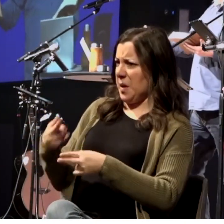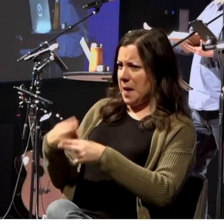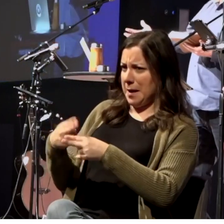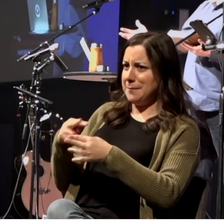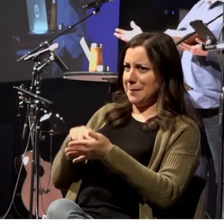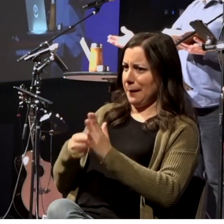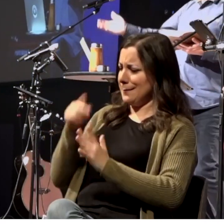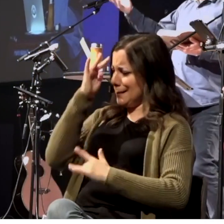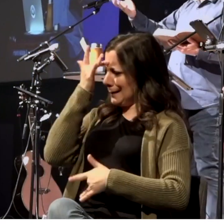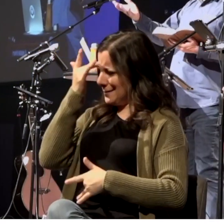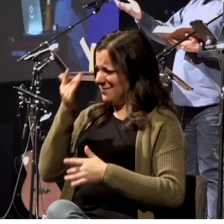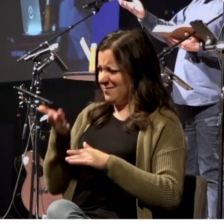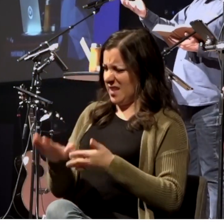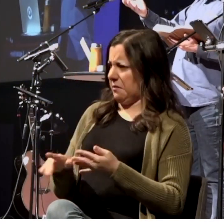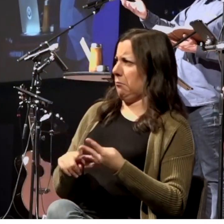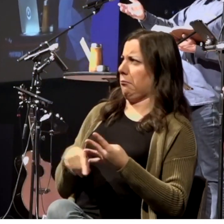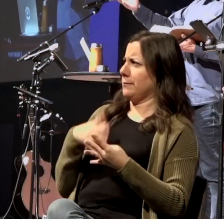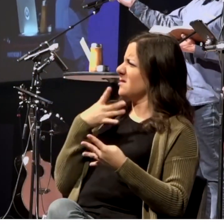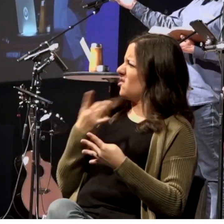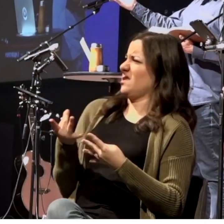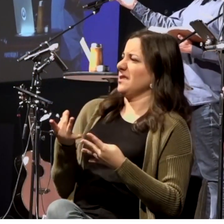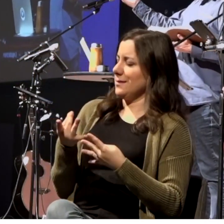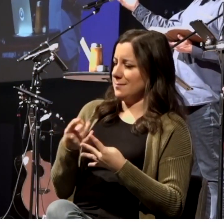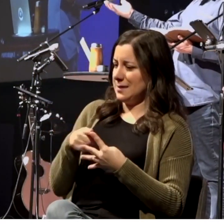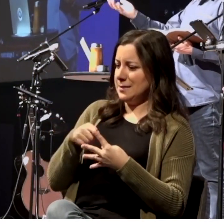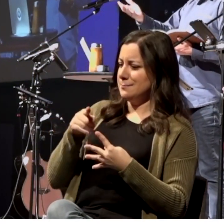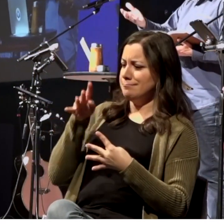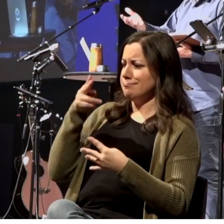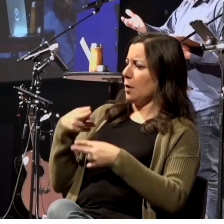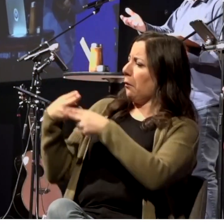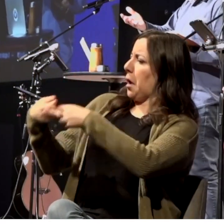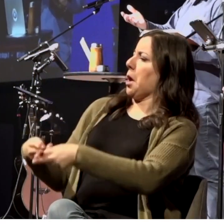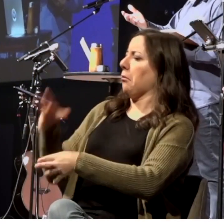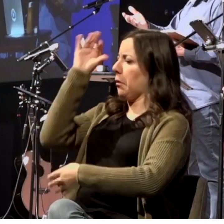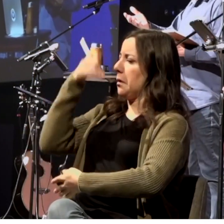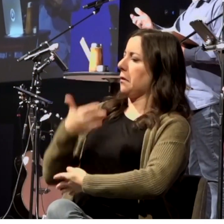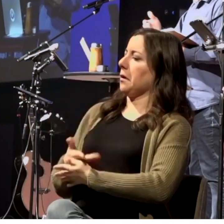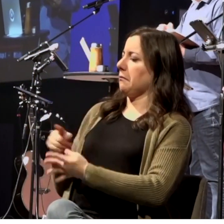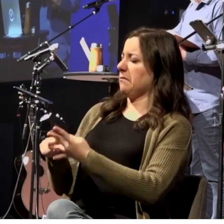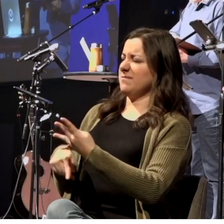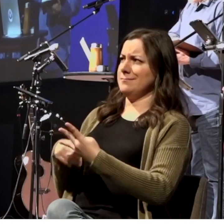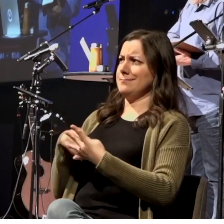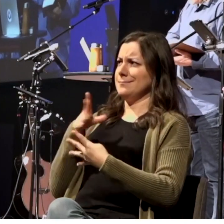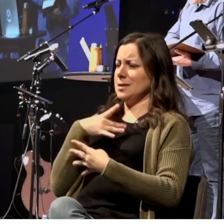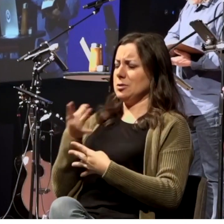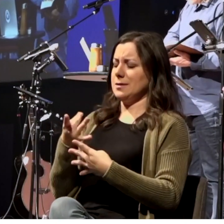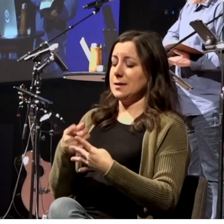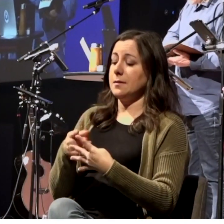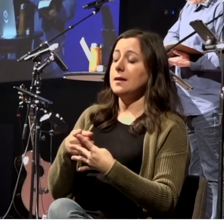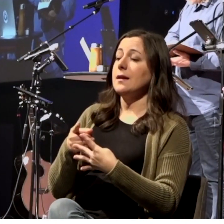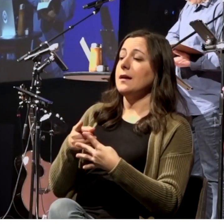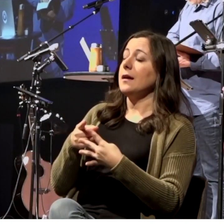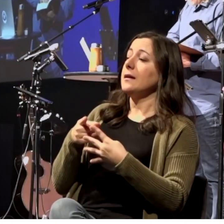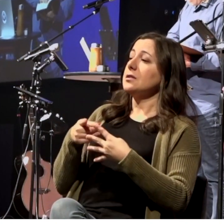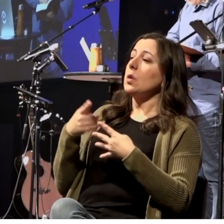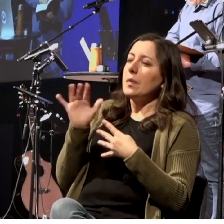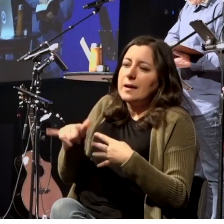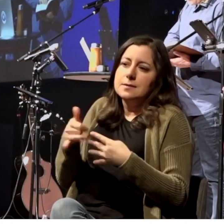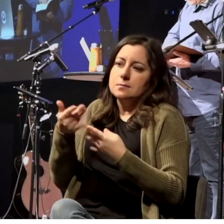right? The guy who, well, he's got his king, but God isn't his king anymore, right? That's kind of what's going down here.